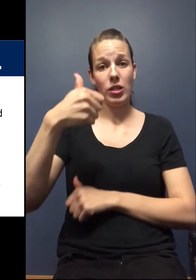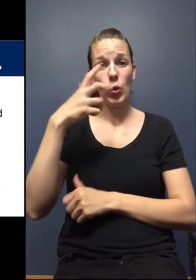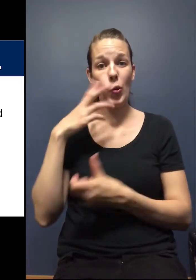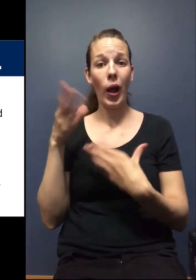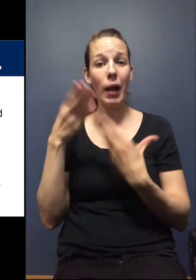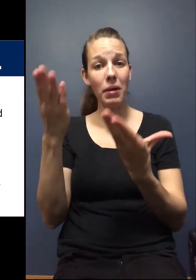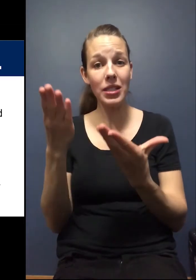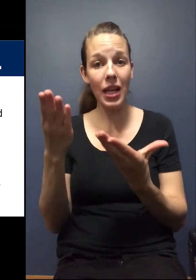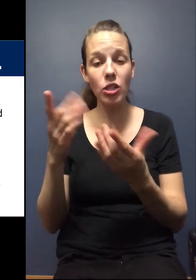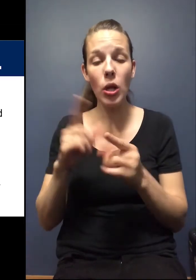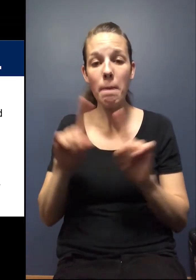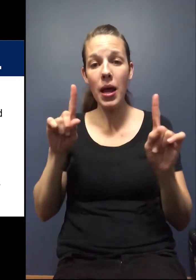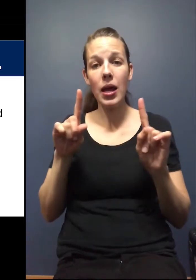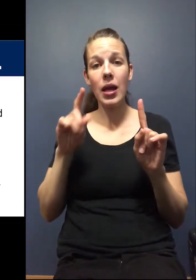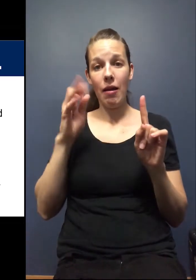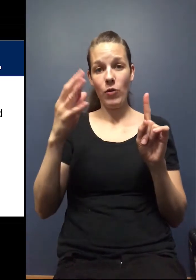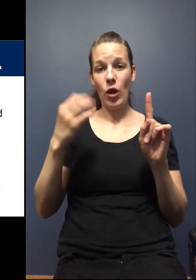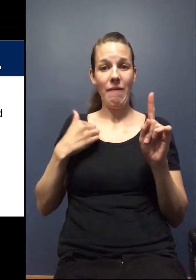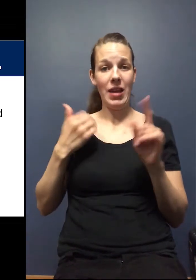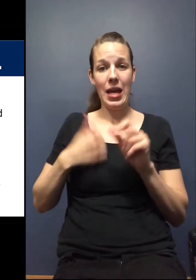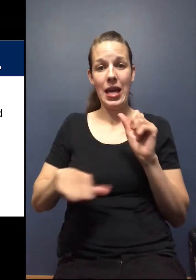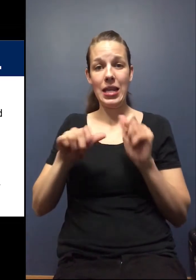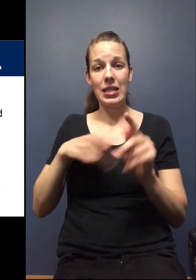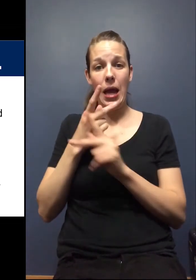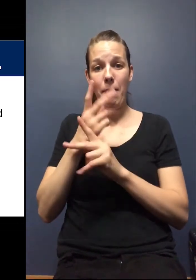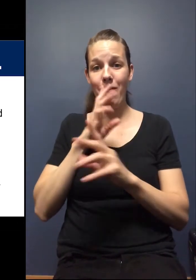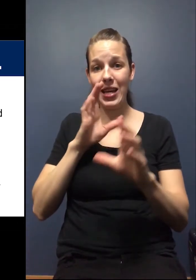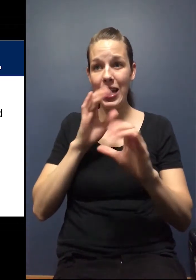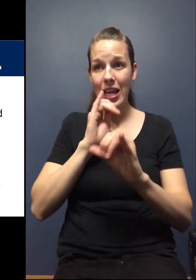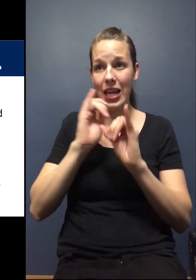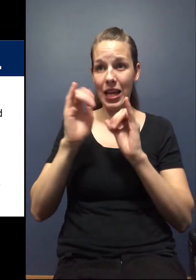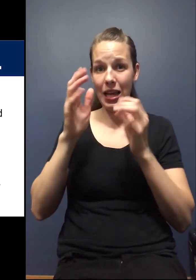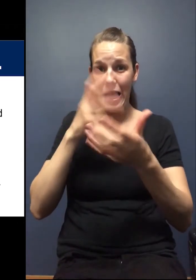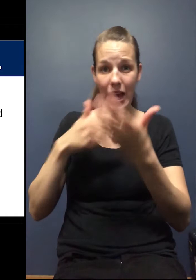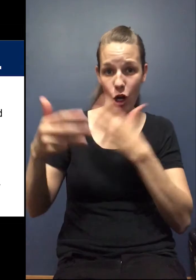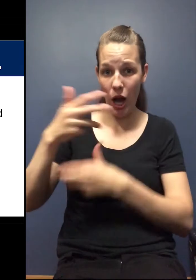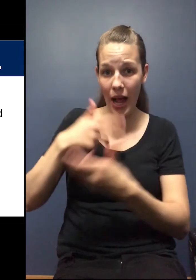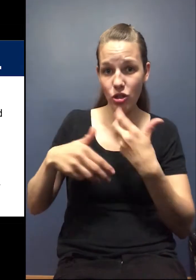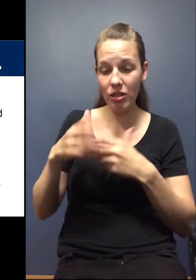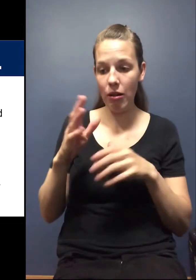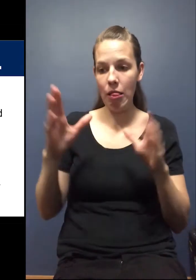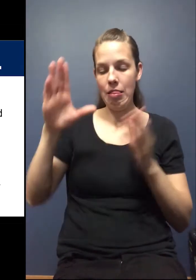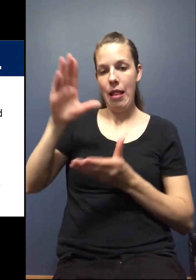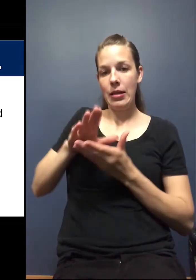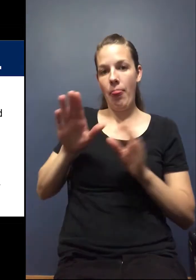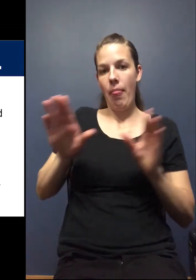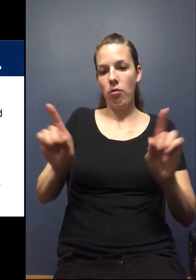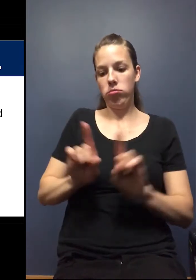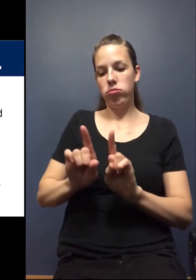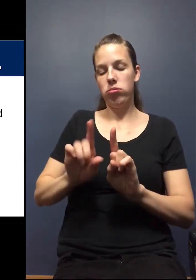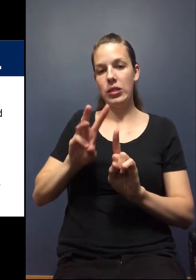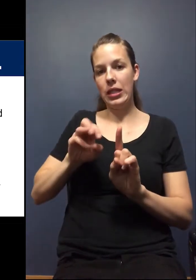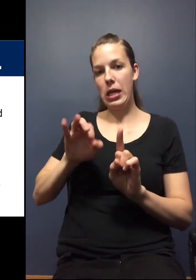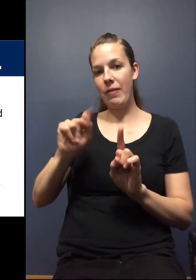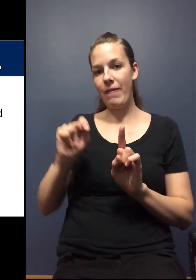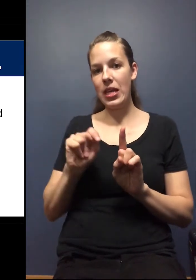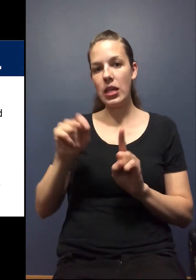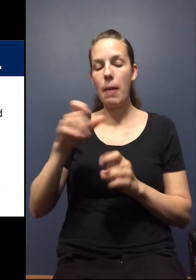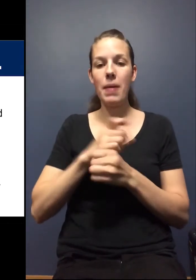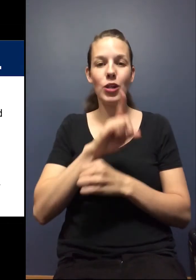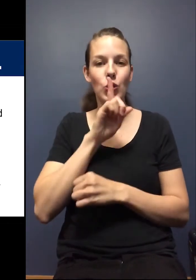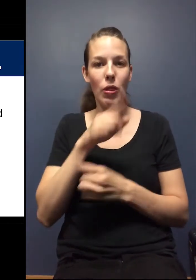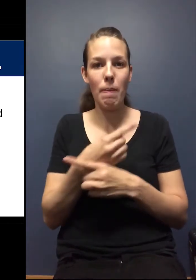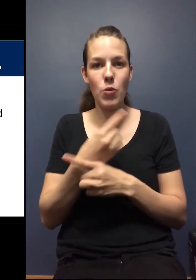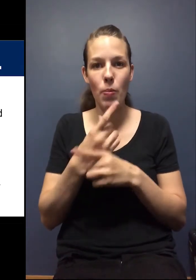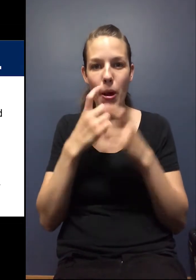as far as recommendations, but if you're going to have any type of interaction, less than that six feet of social distancing to make sure that they have the appropriate type